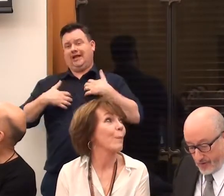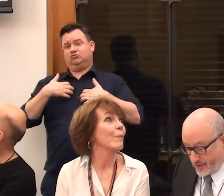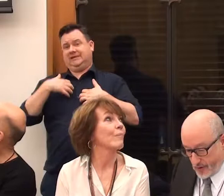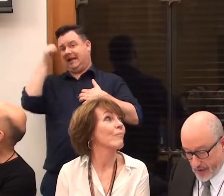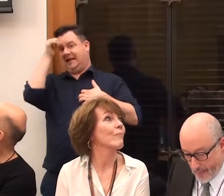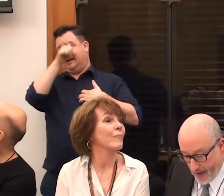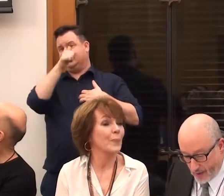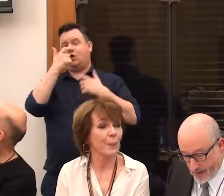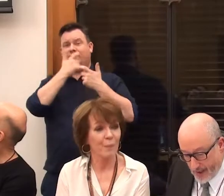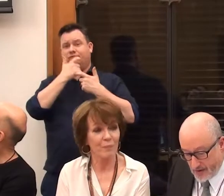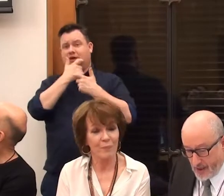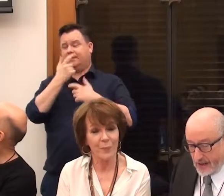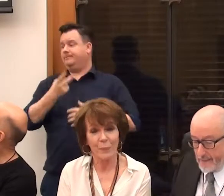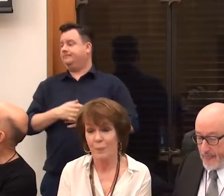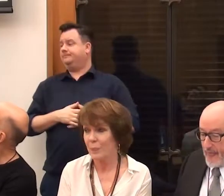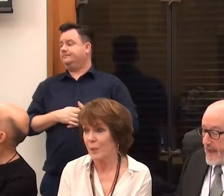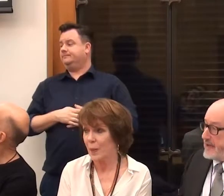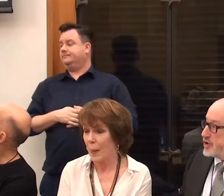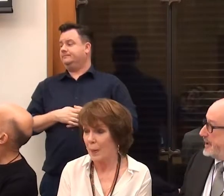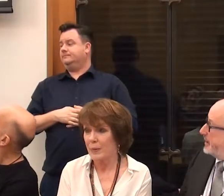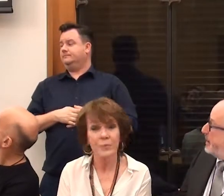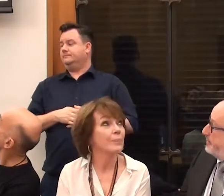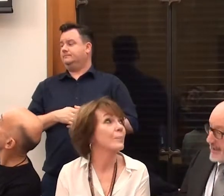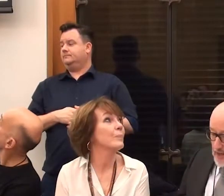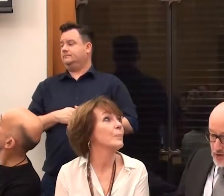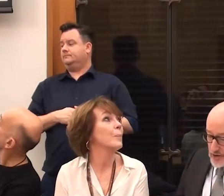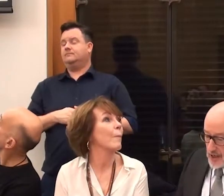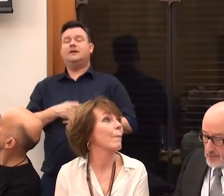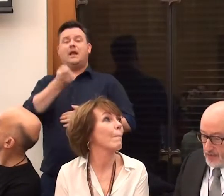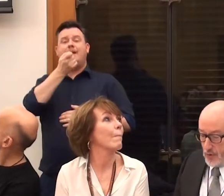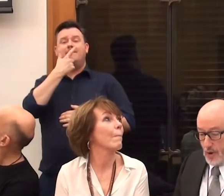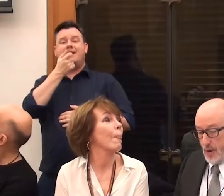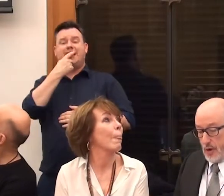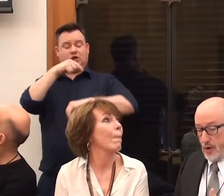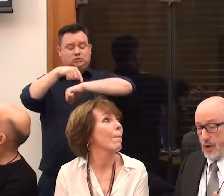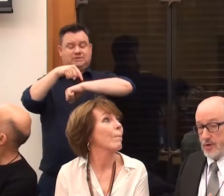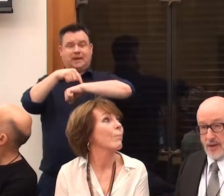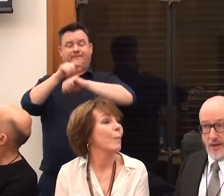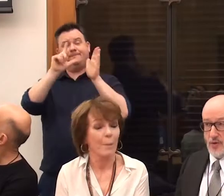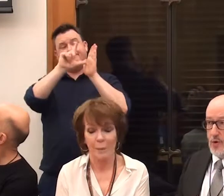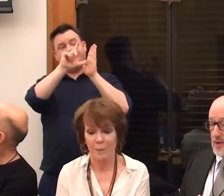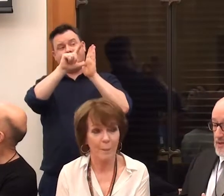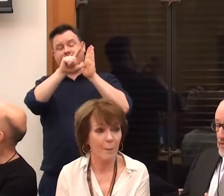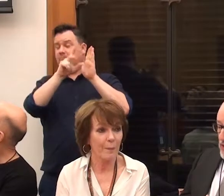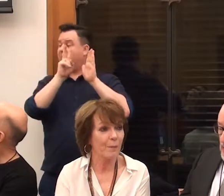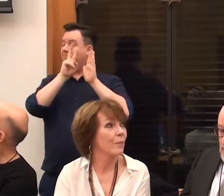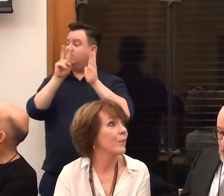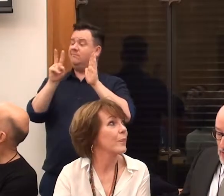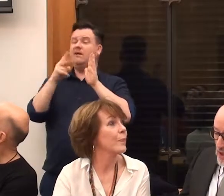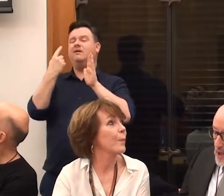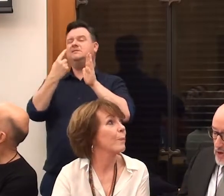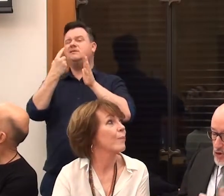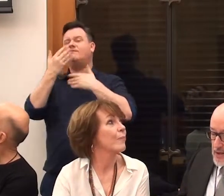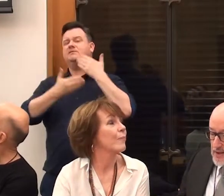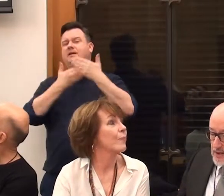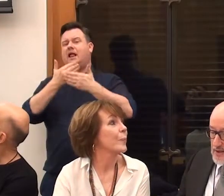clever and funny. Okay, next slide. Aidan Shingler, Medication Time, if you look closely, this work is self-explanatory.